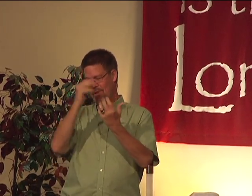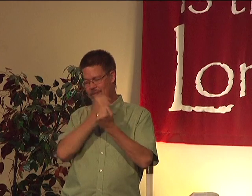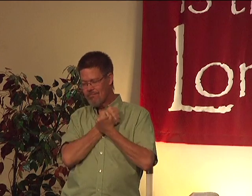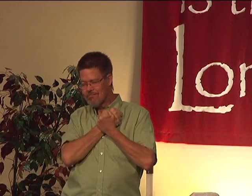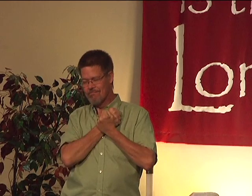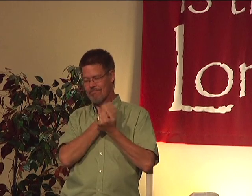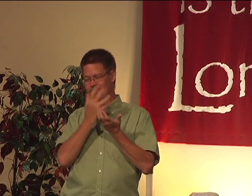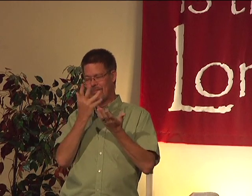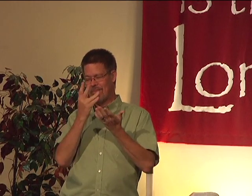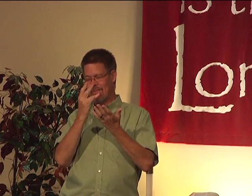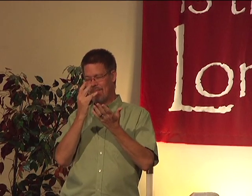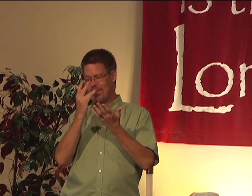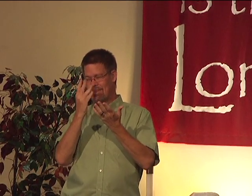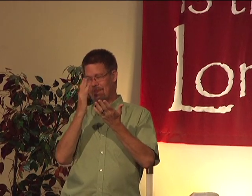We thank you for your love,